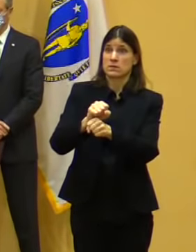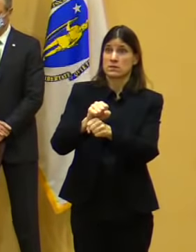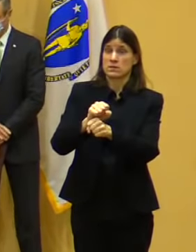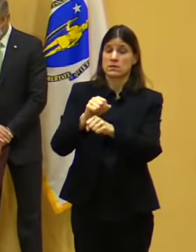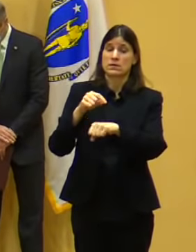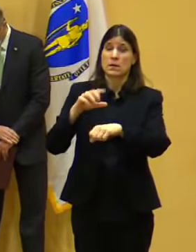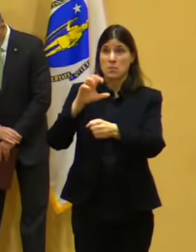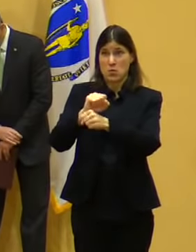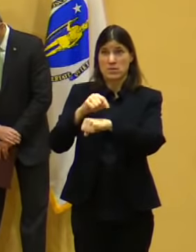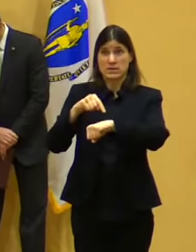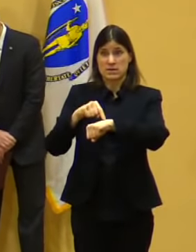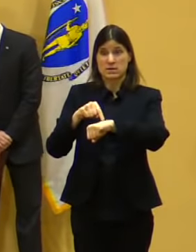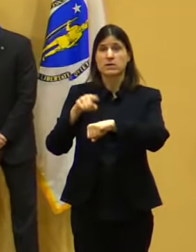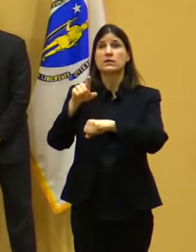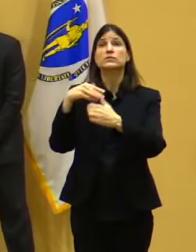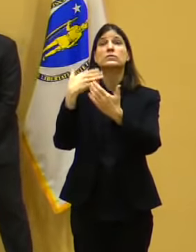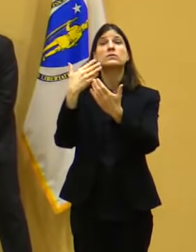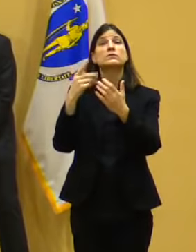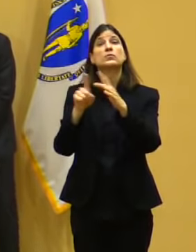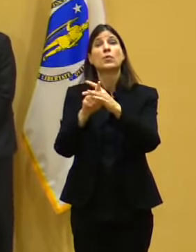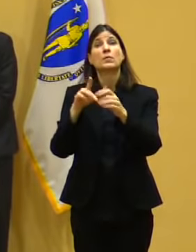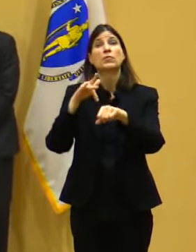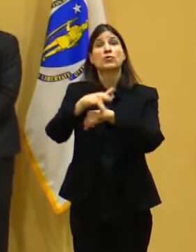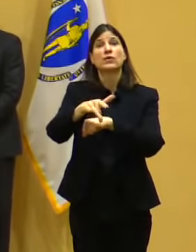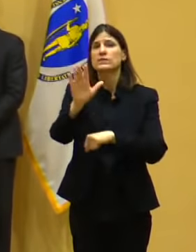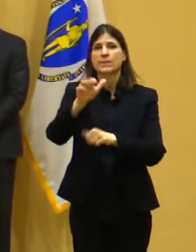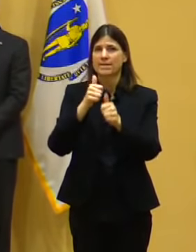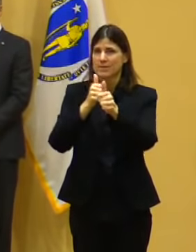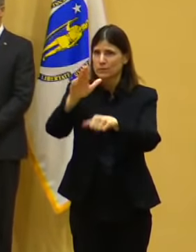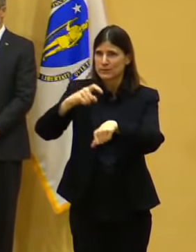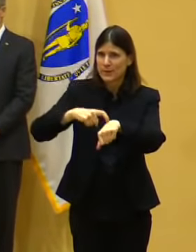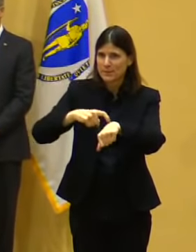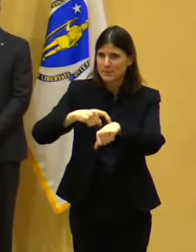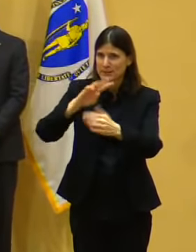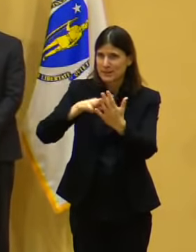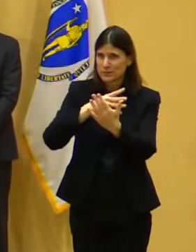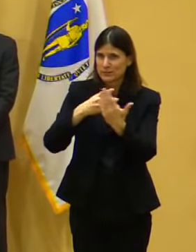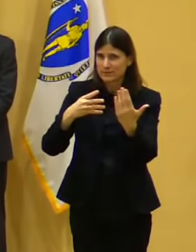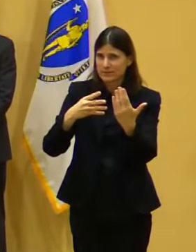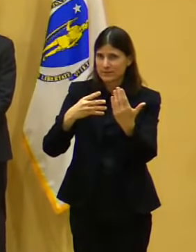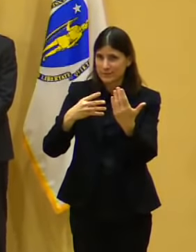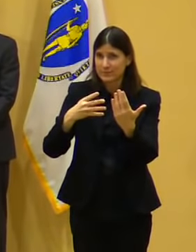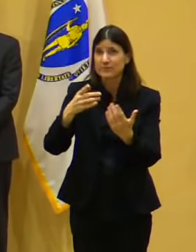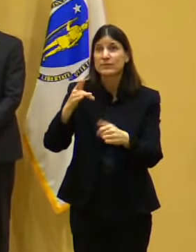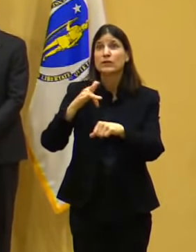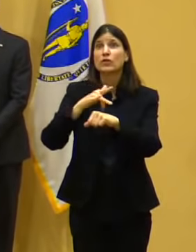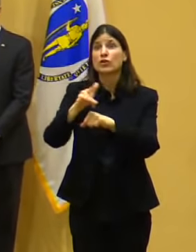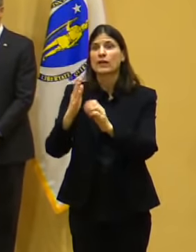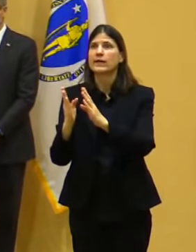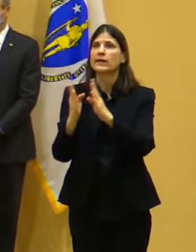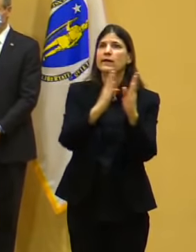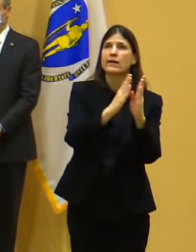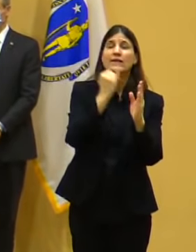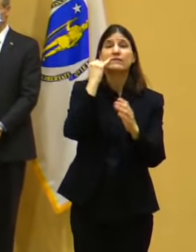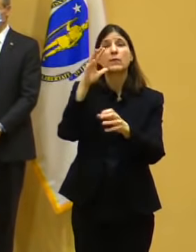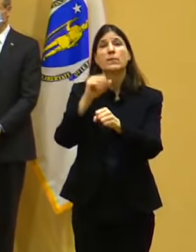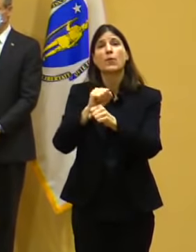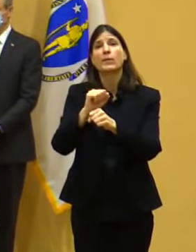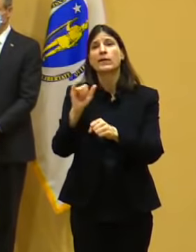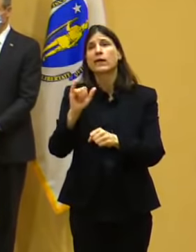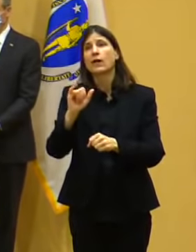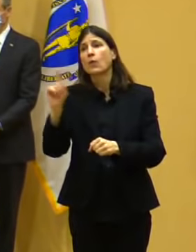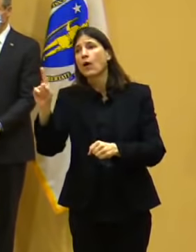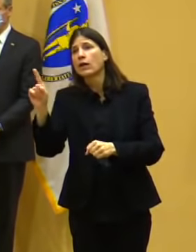It's one of the times when, as I said, it's important to not come early. You don't have to get in line if your appointment is